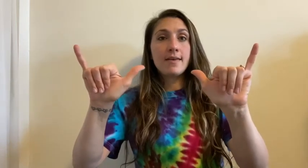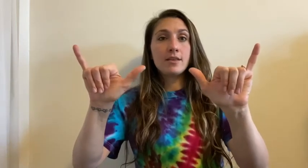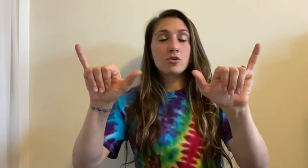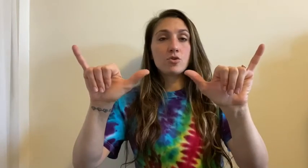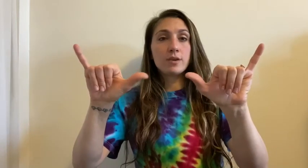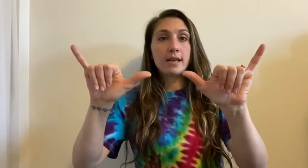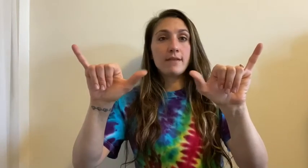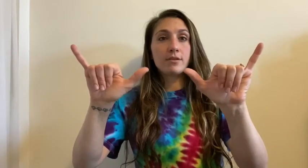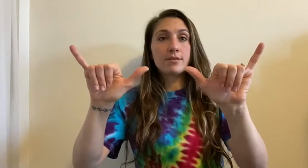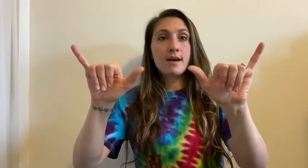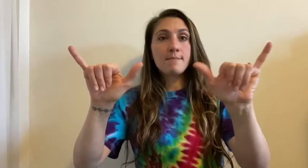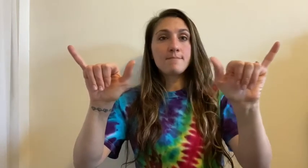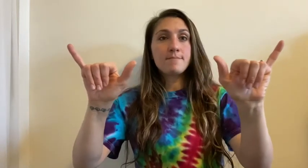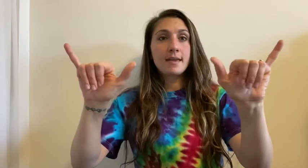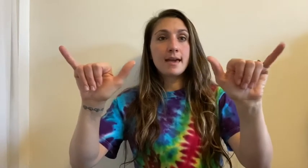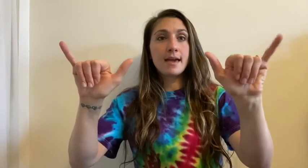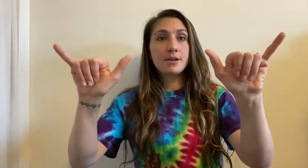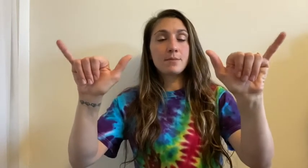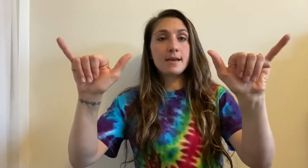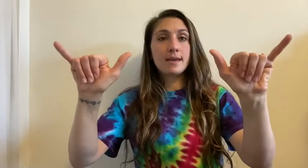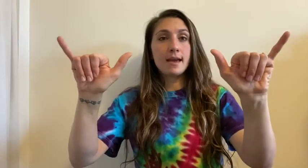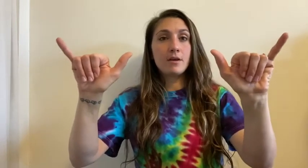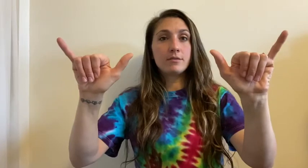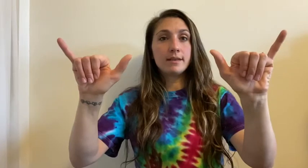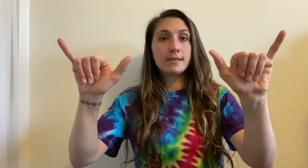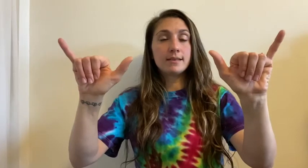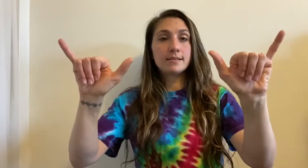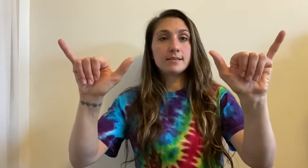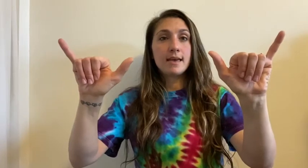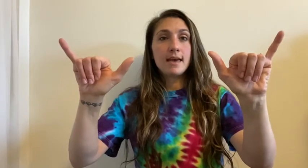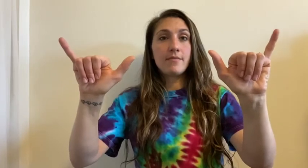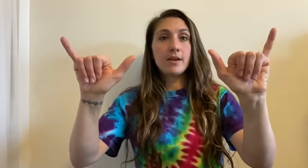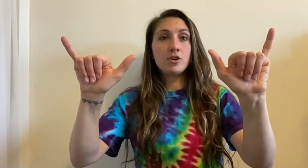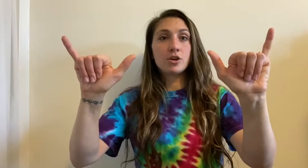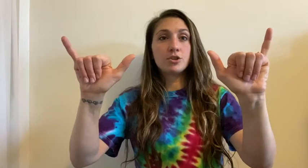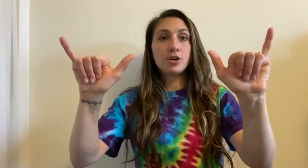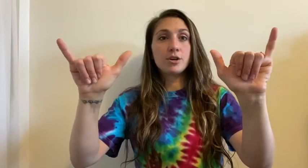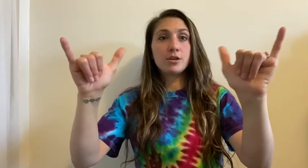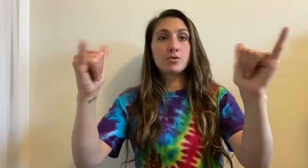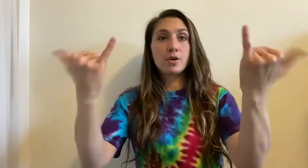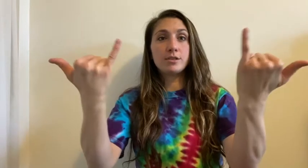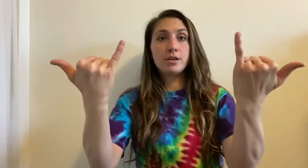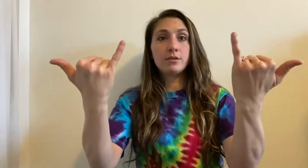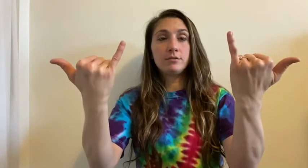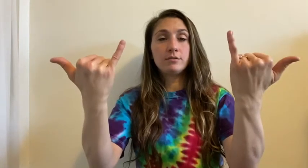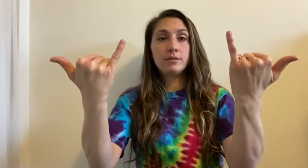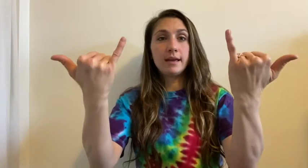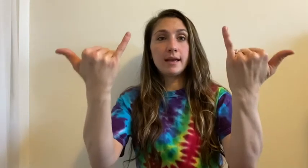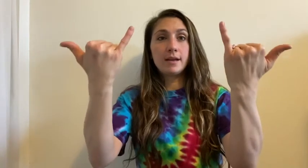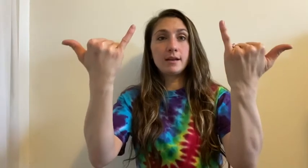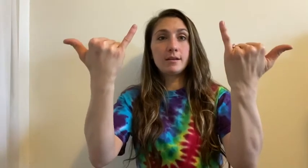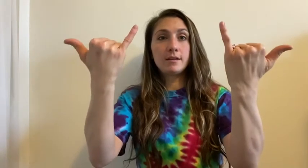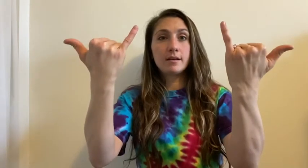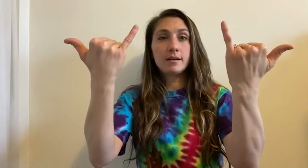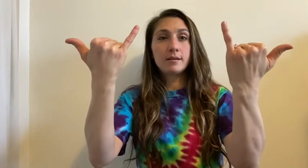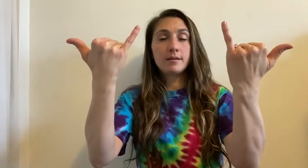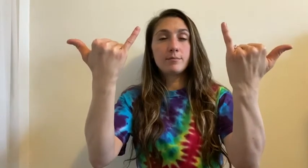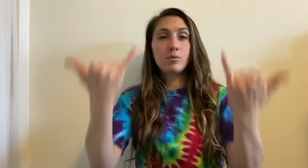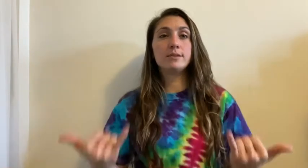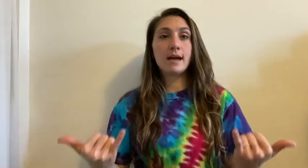then you're only gonna have your thumb and your pinky out like this. then you're gonna turn it towards you and pull down.